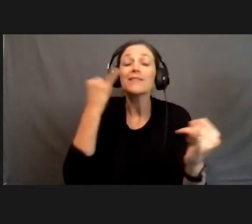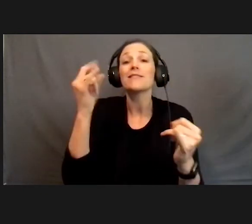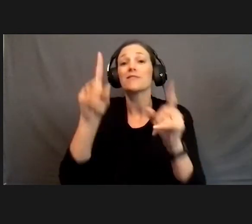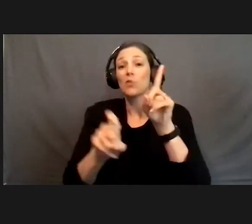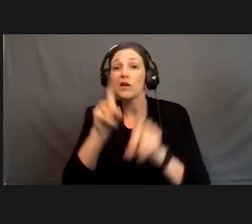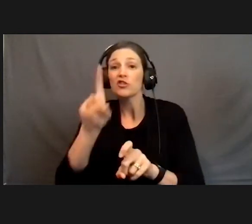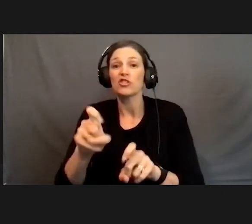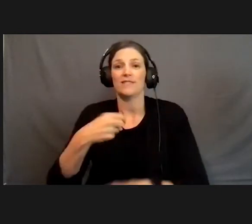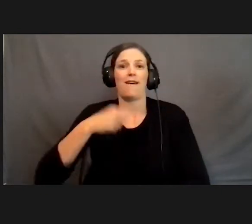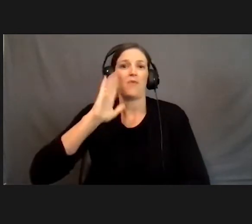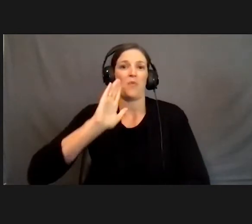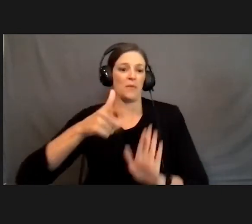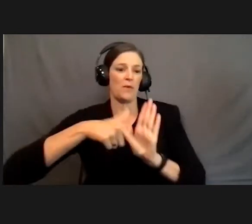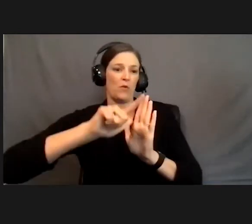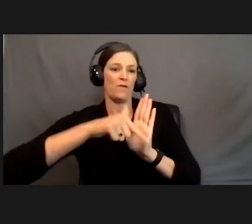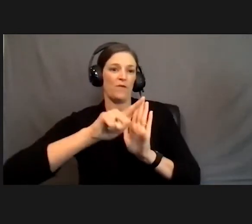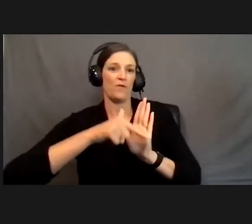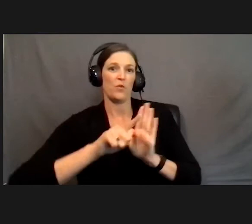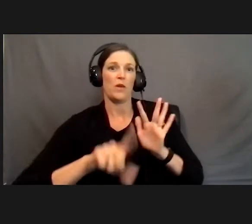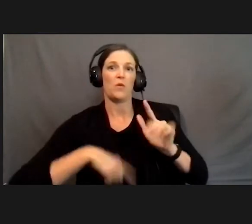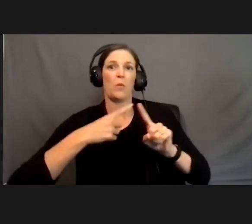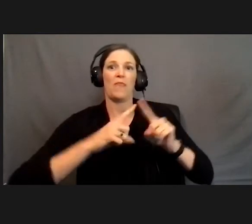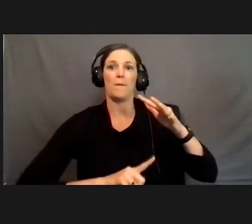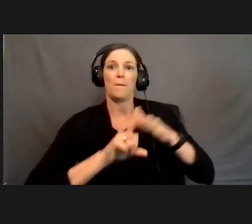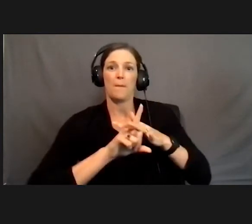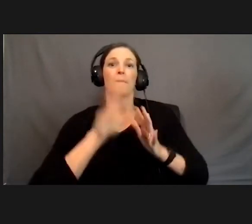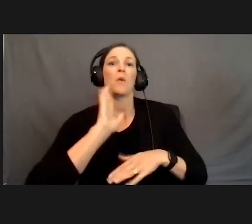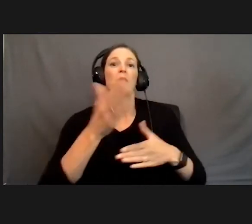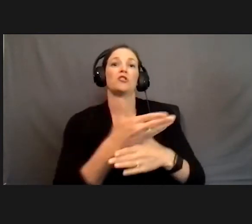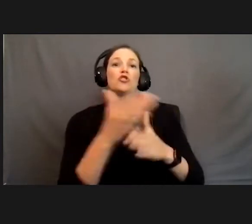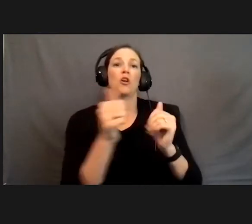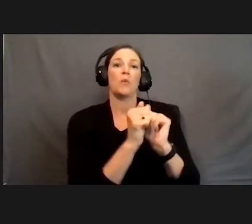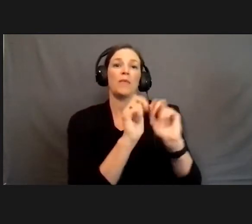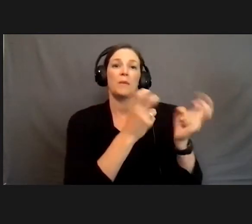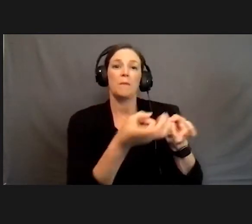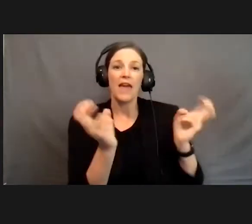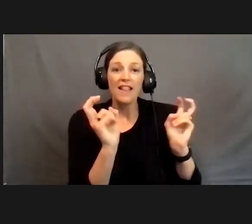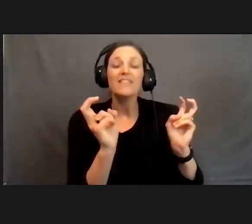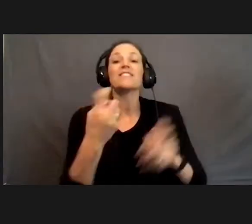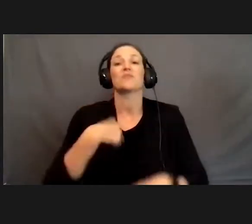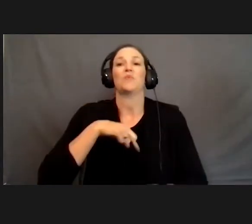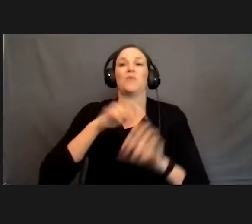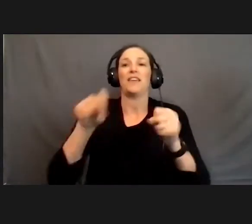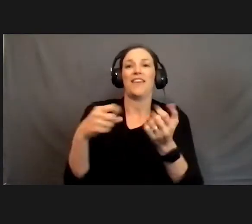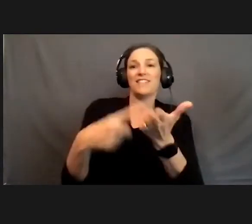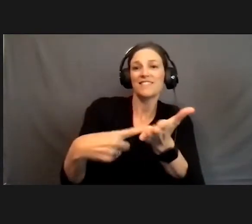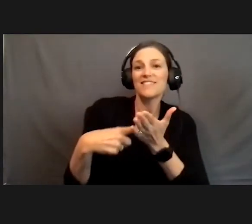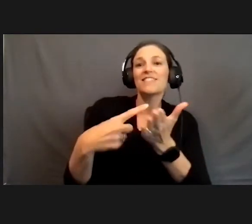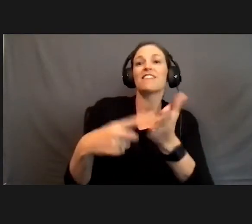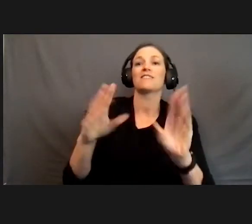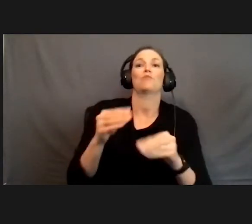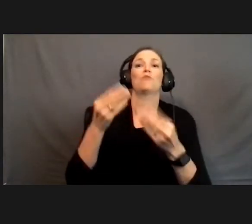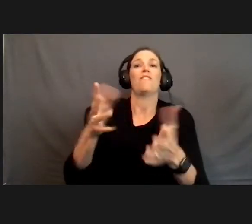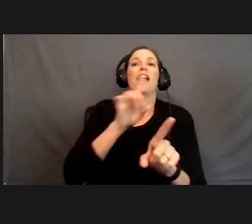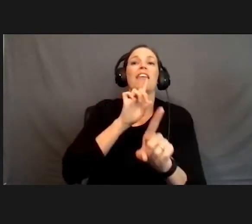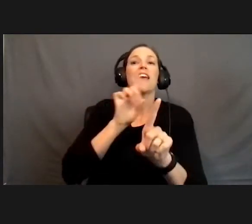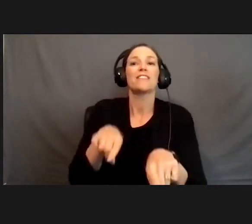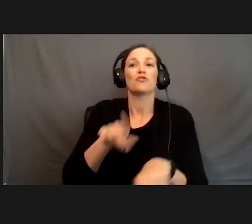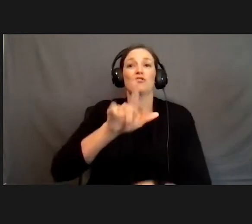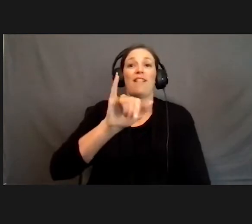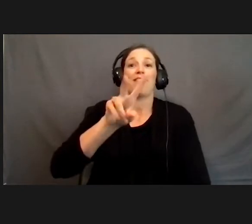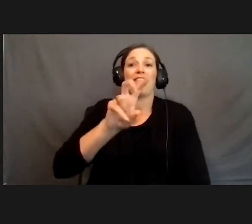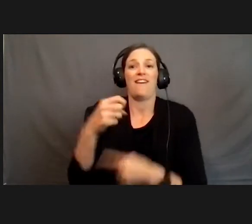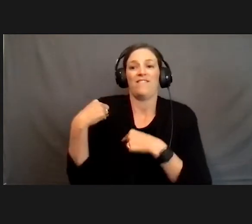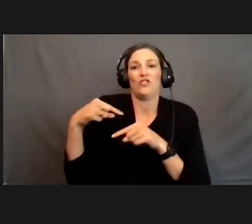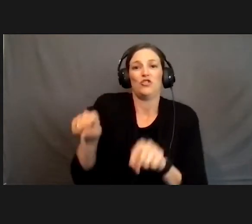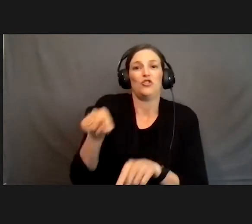and I'll be reviewing those as they come in. And I'll share them with the panelists on this call so we can discuss and provide answers live during